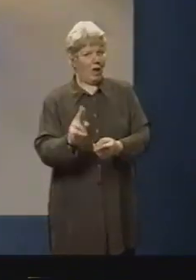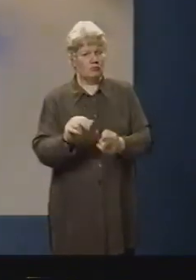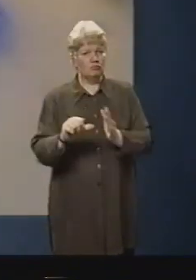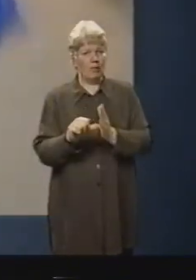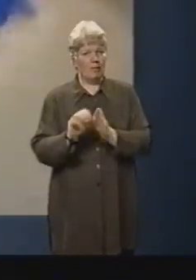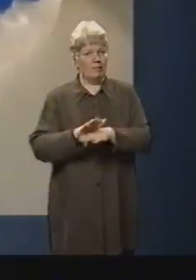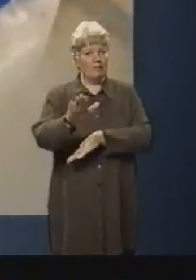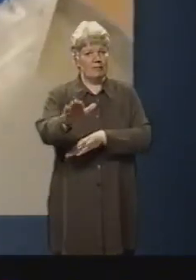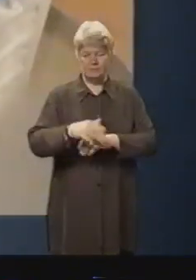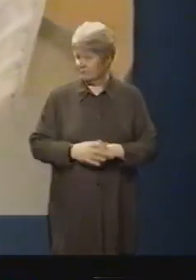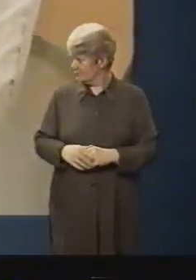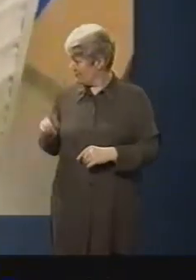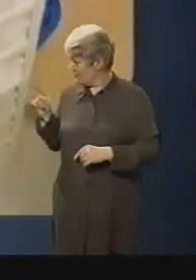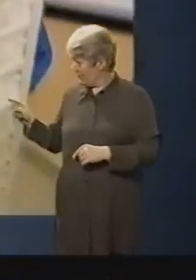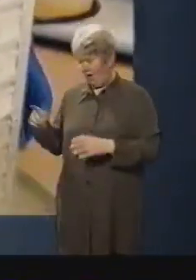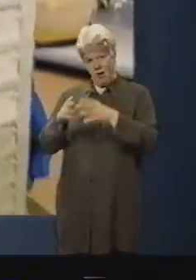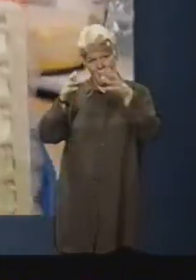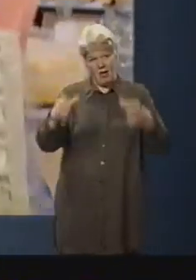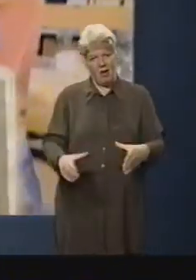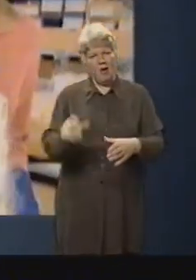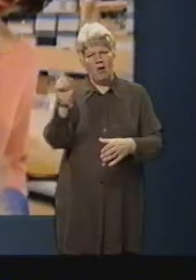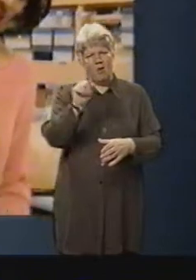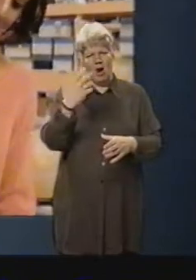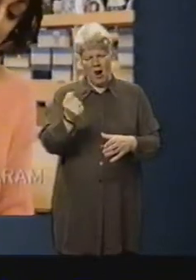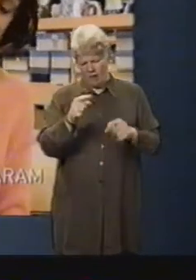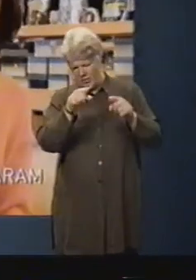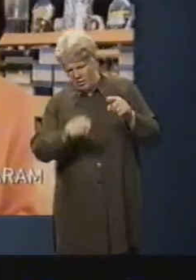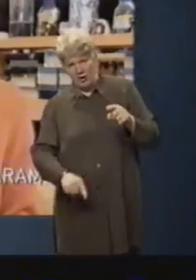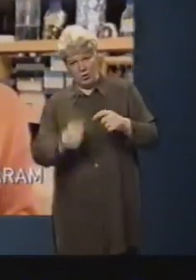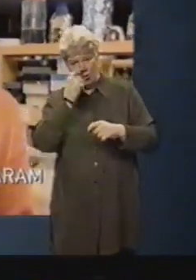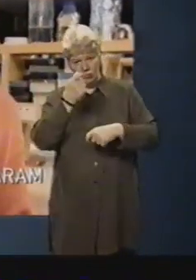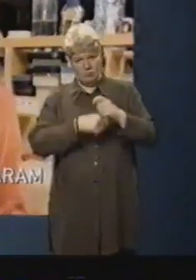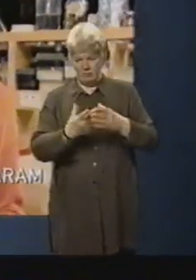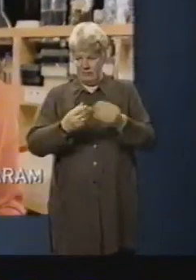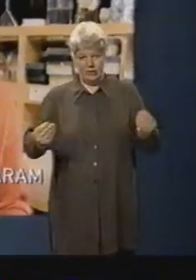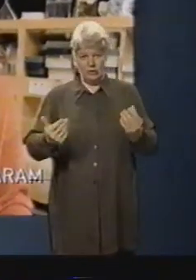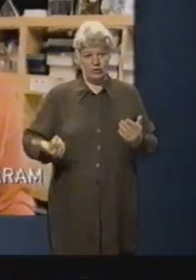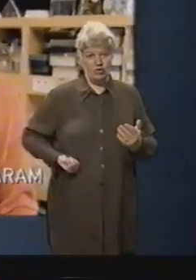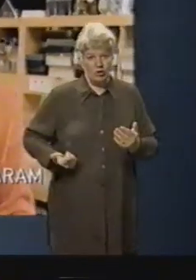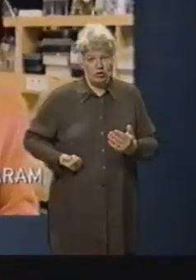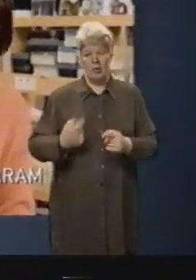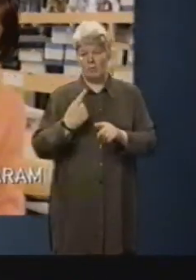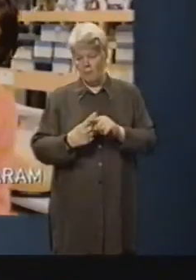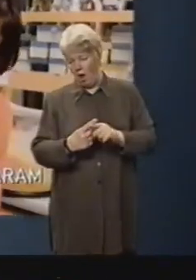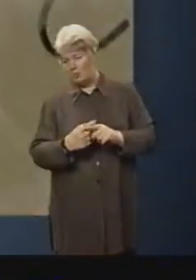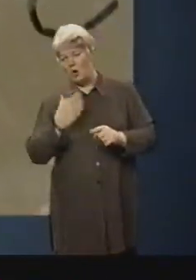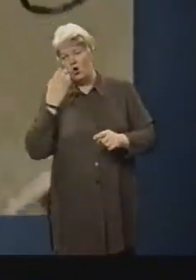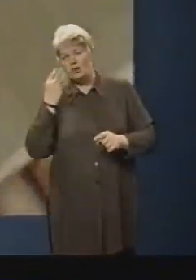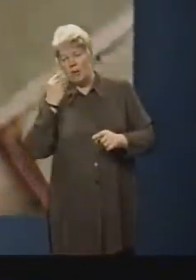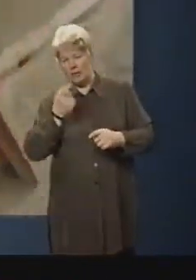Inside here is something which could mean the end of injections and prevent the life-threatening complications of diabetes.